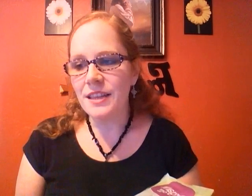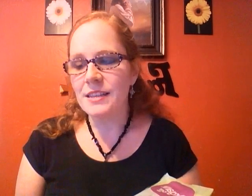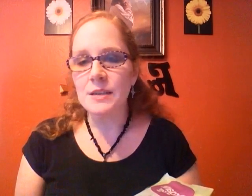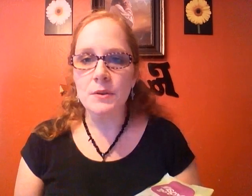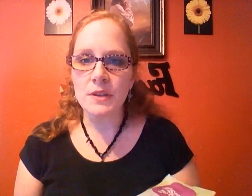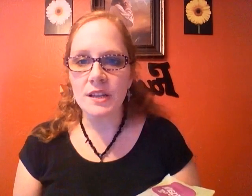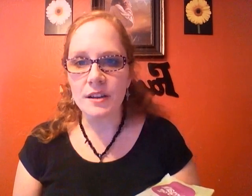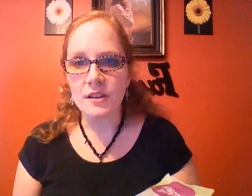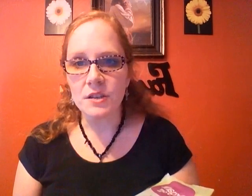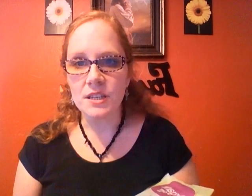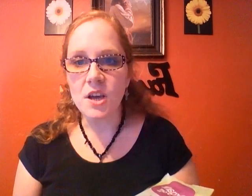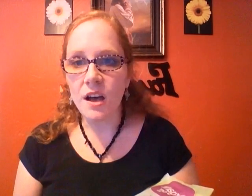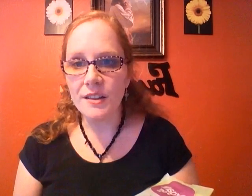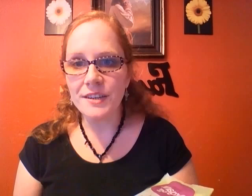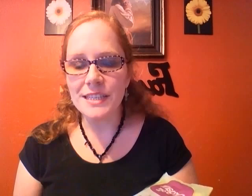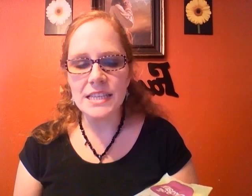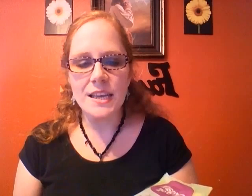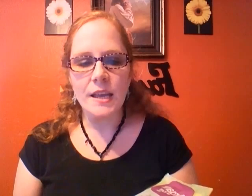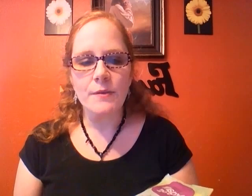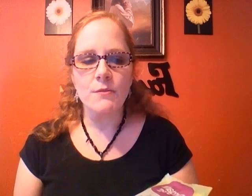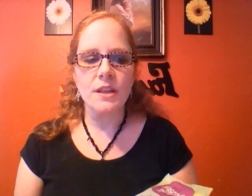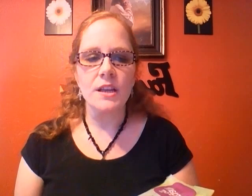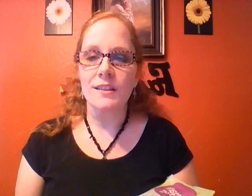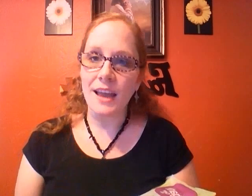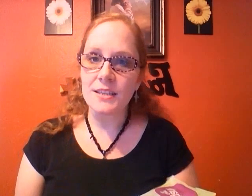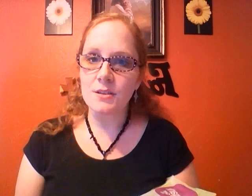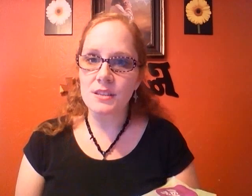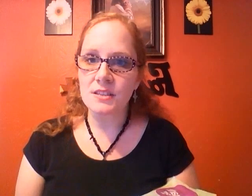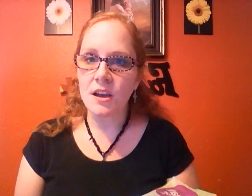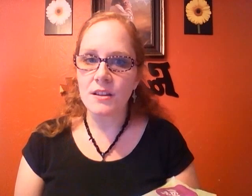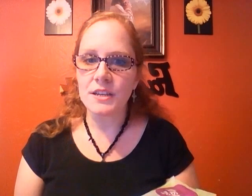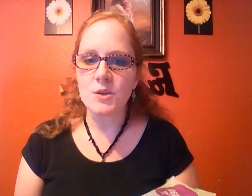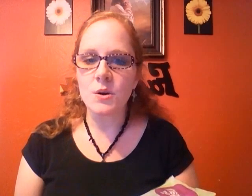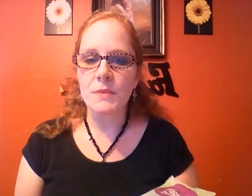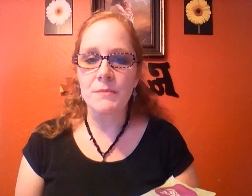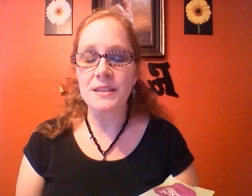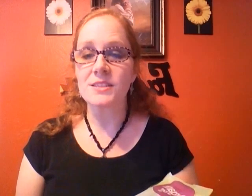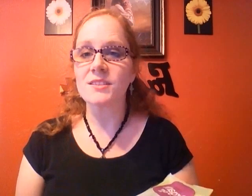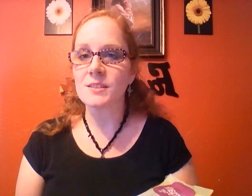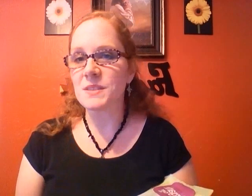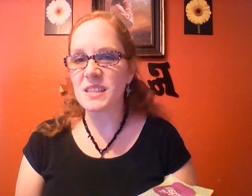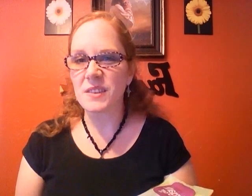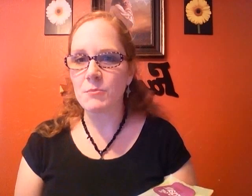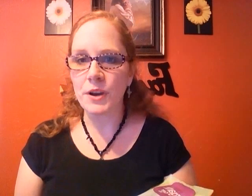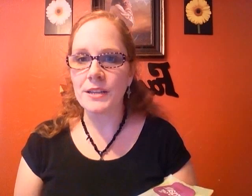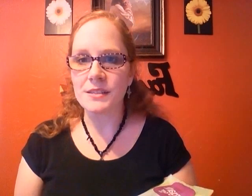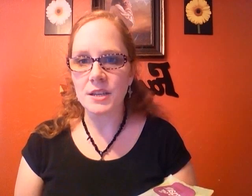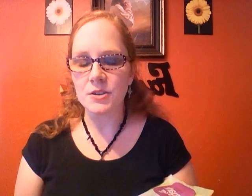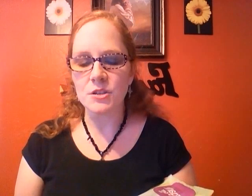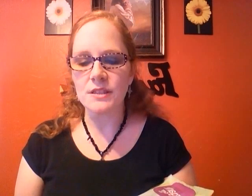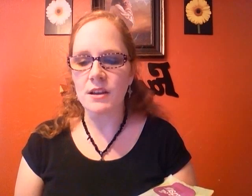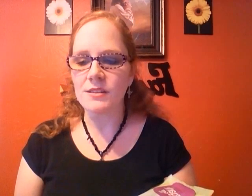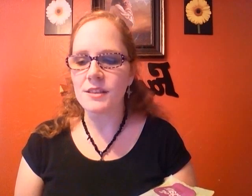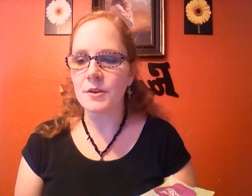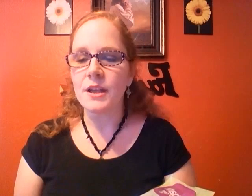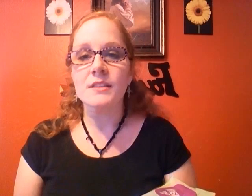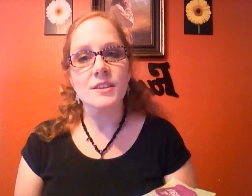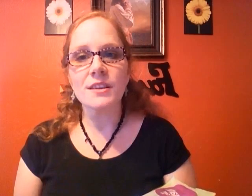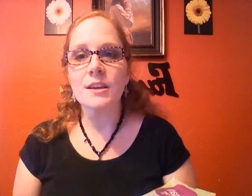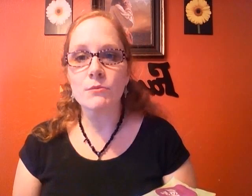things if you really are gluten intolerant if you really are lactose intolerant or maybe it's just the specific brands that you're choosing also so you can get